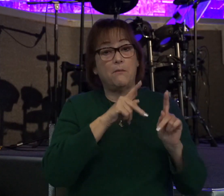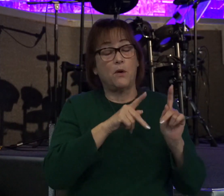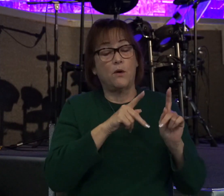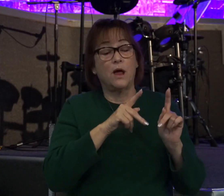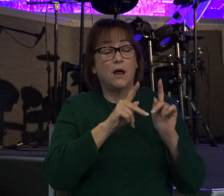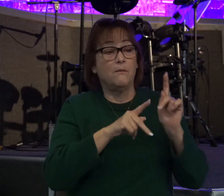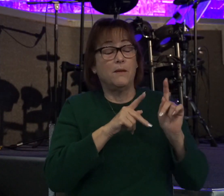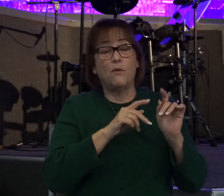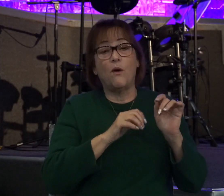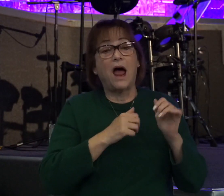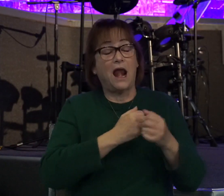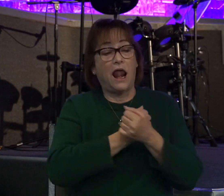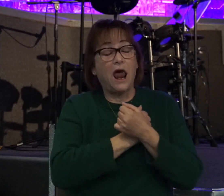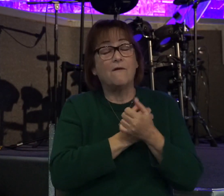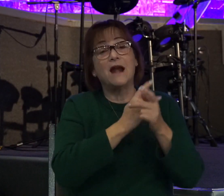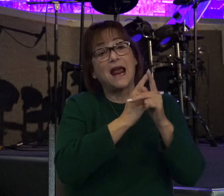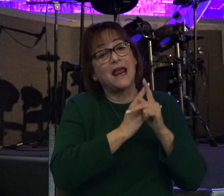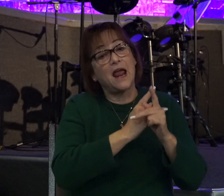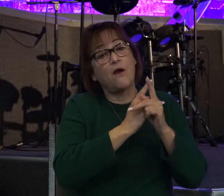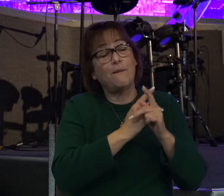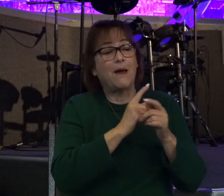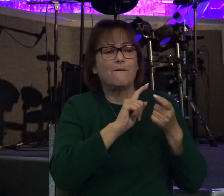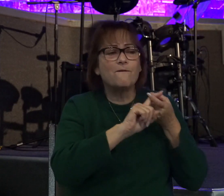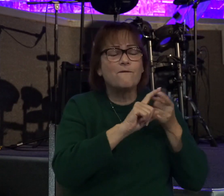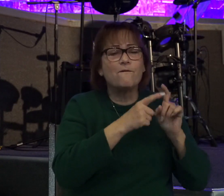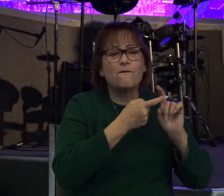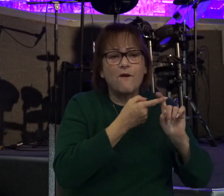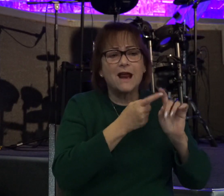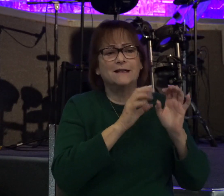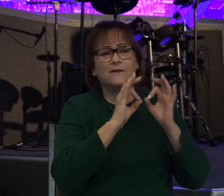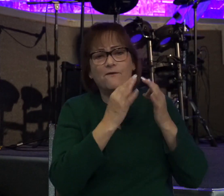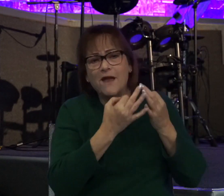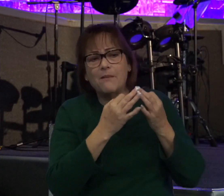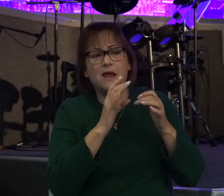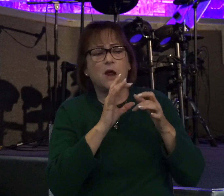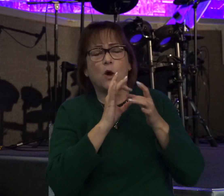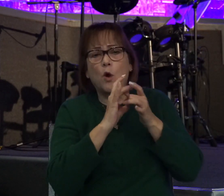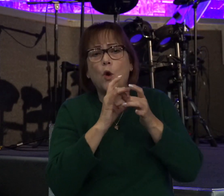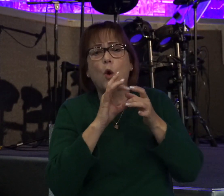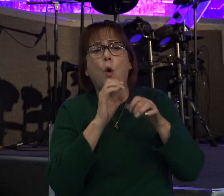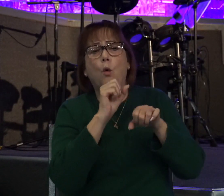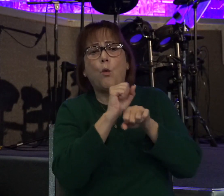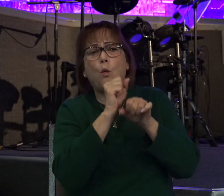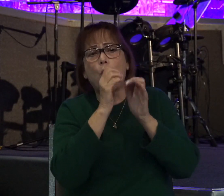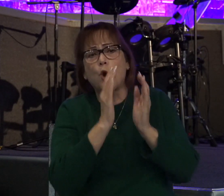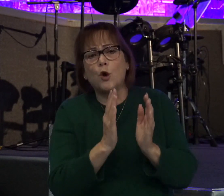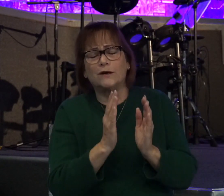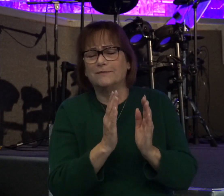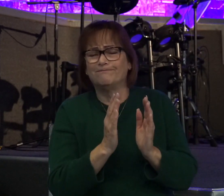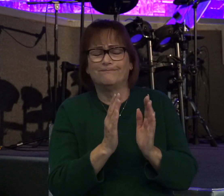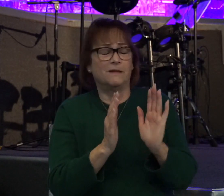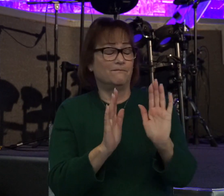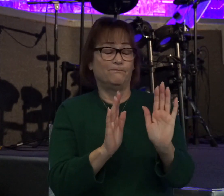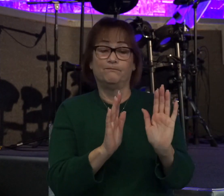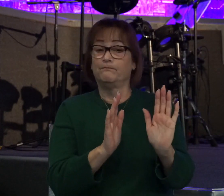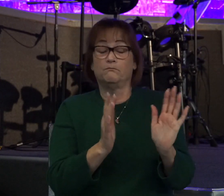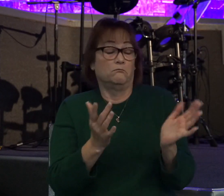I love and care for, friends and family, co-workers, then so be it. Because obedience to